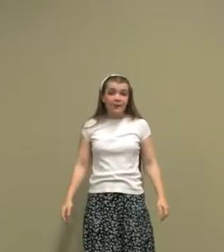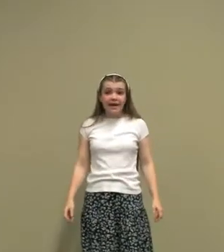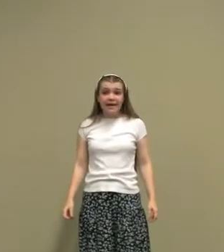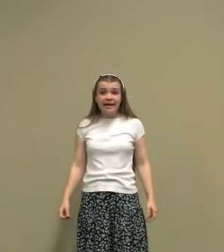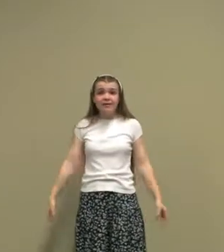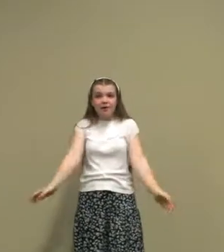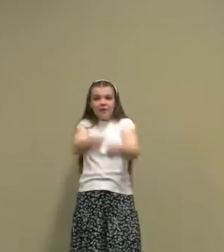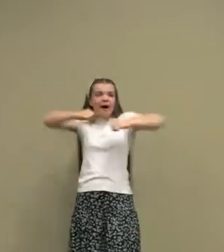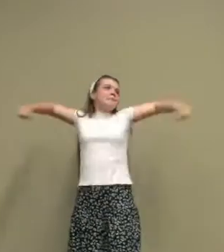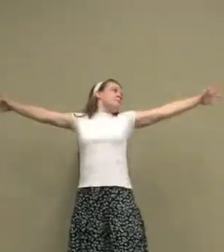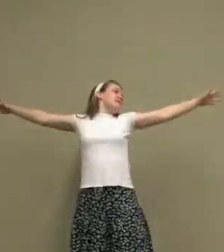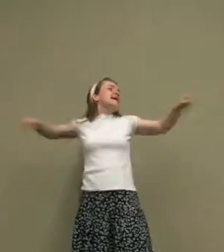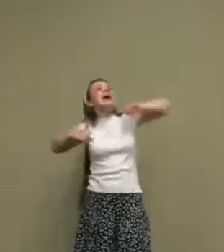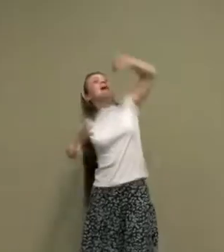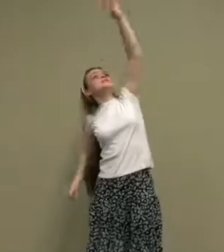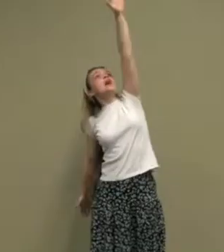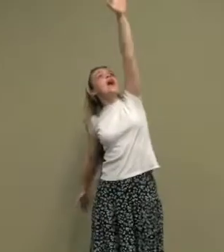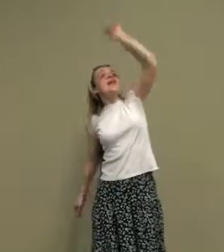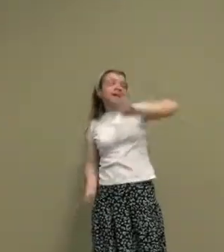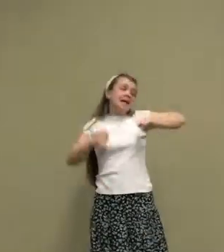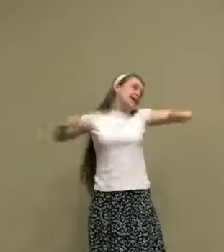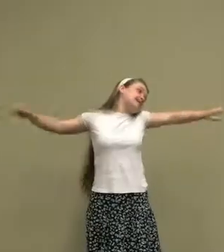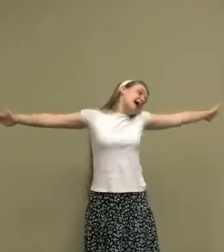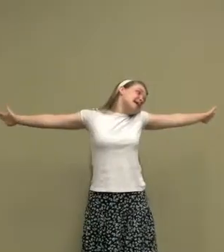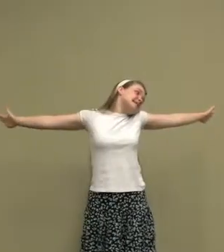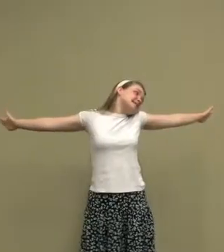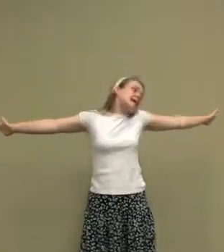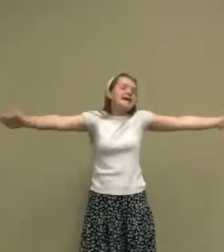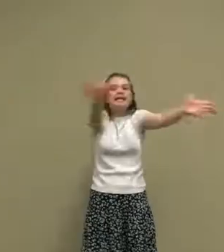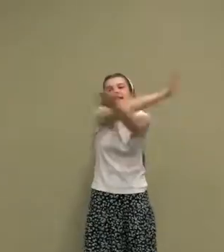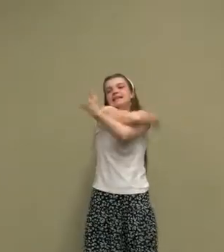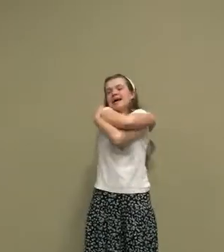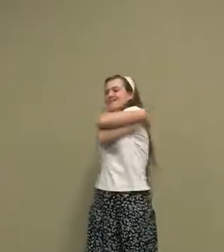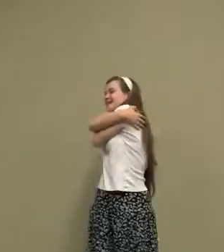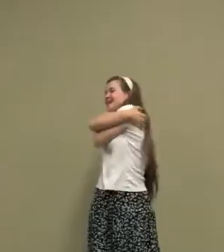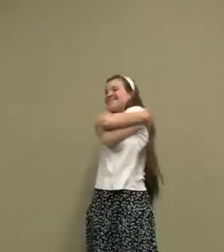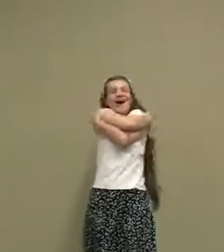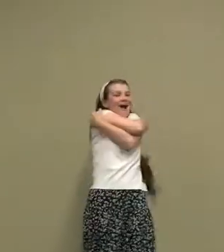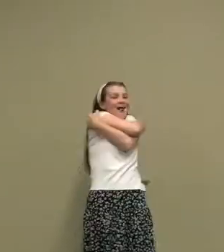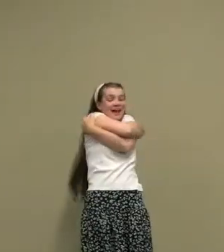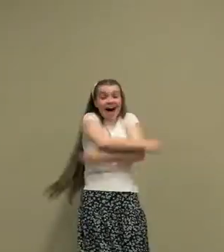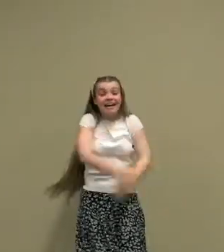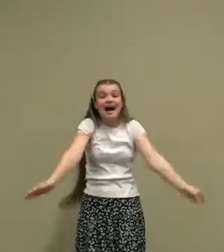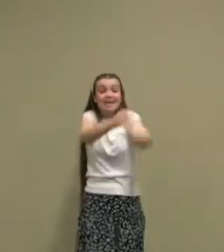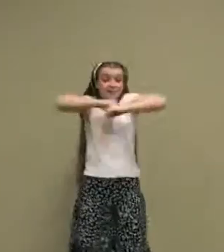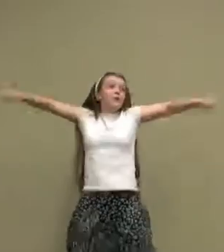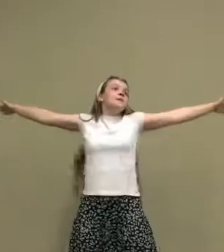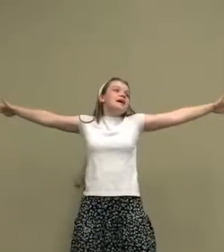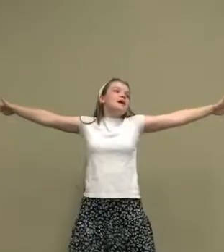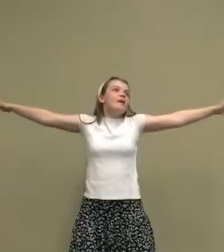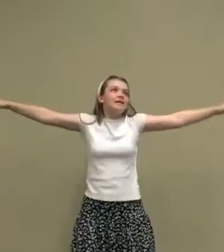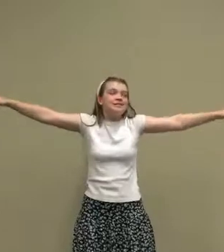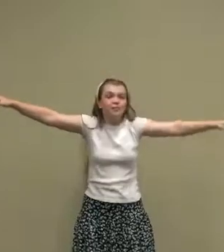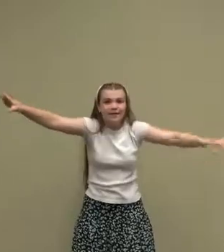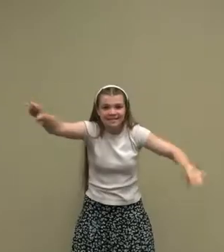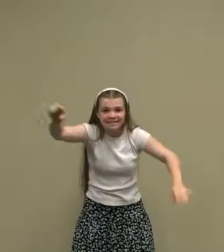when he grew up big and tall, he died to say he loved us all. A God so big was once